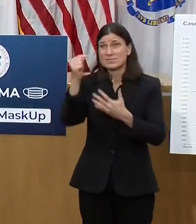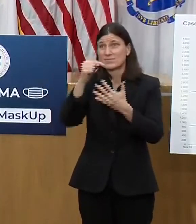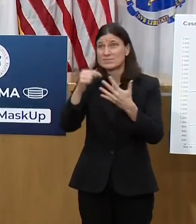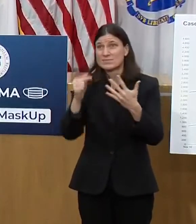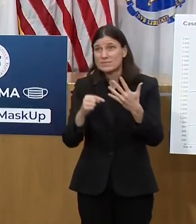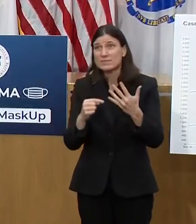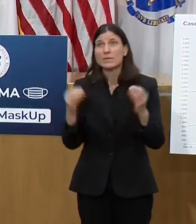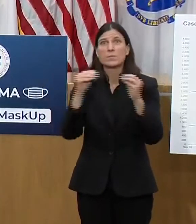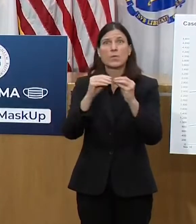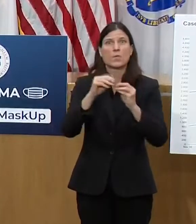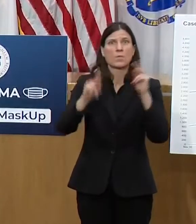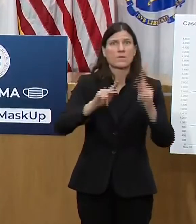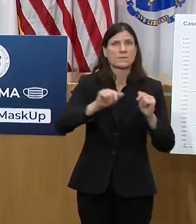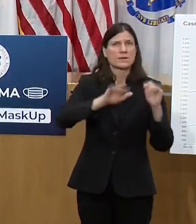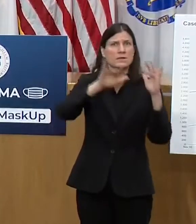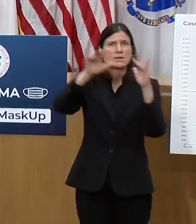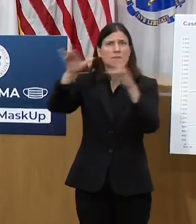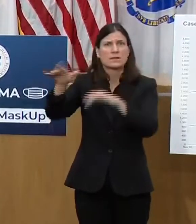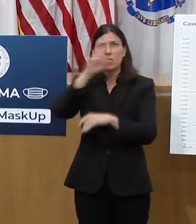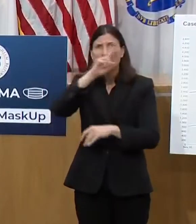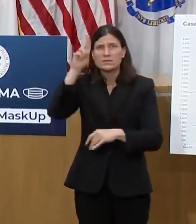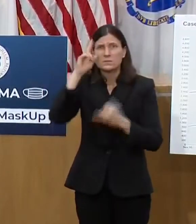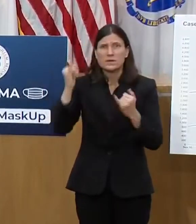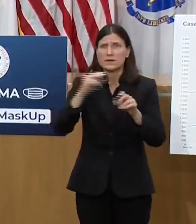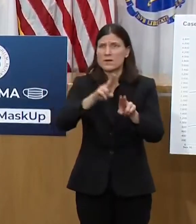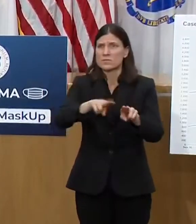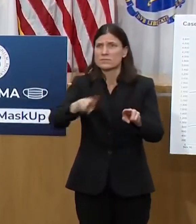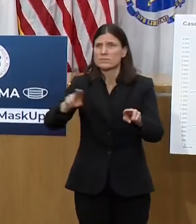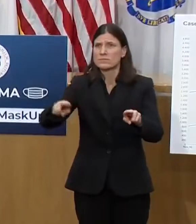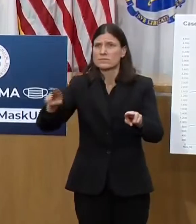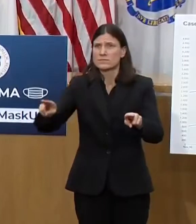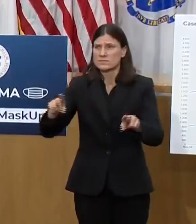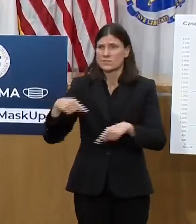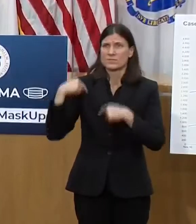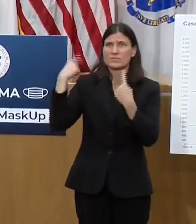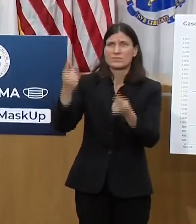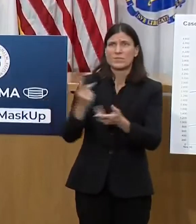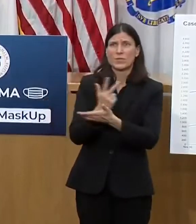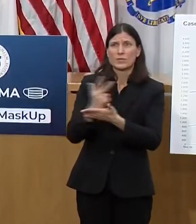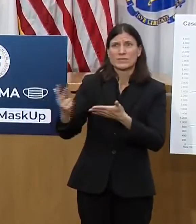over the past three weeks, up by 93%.